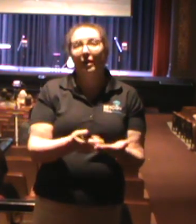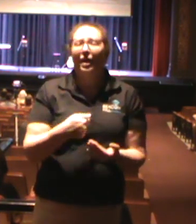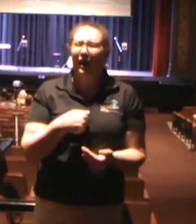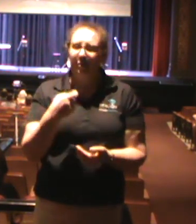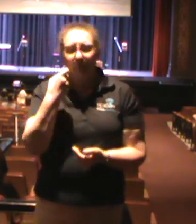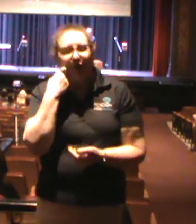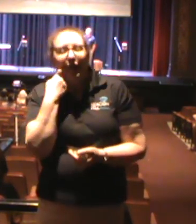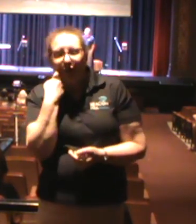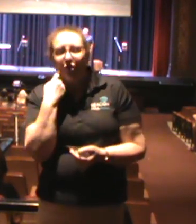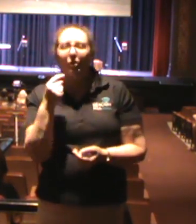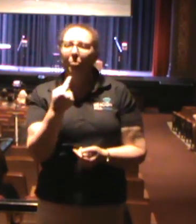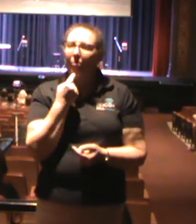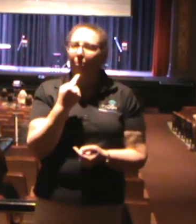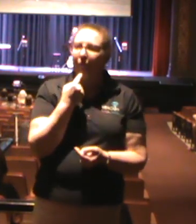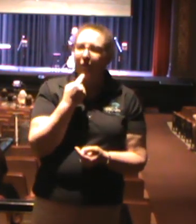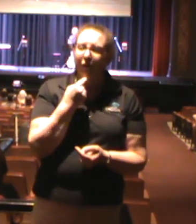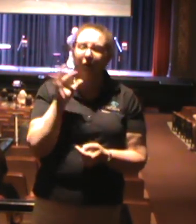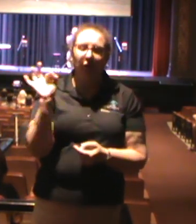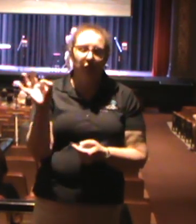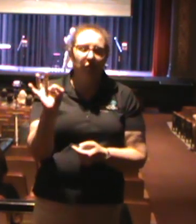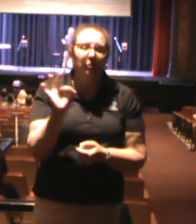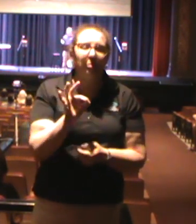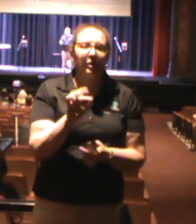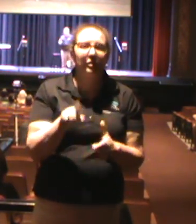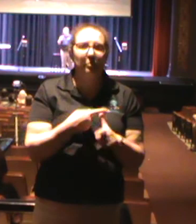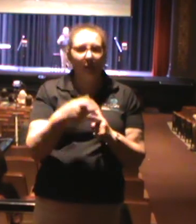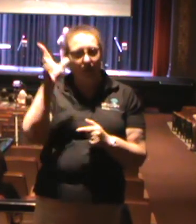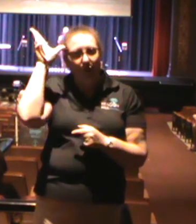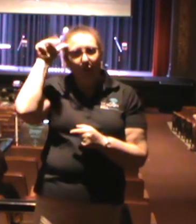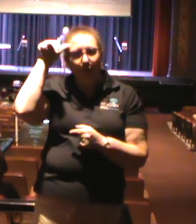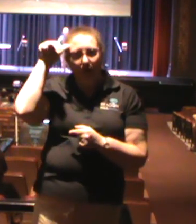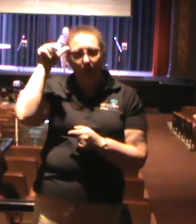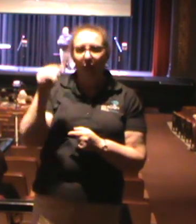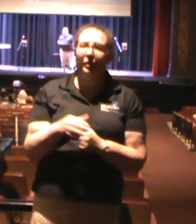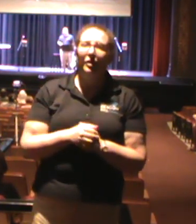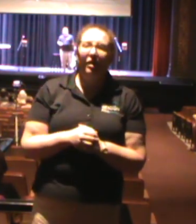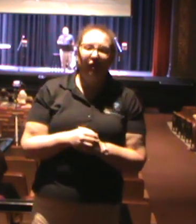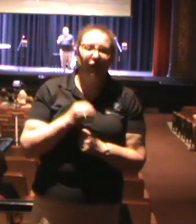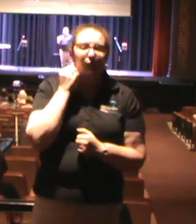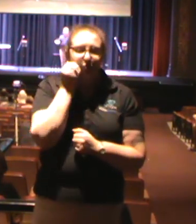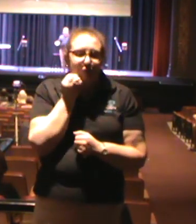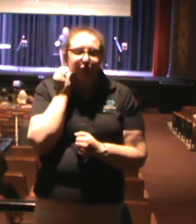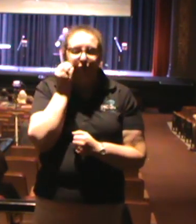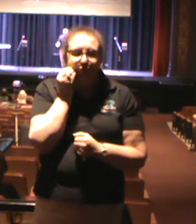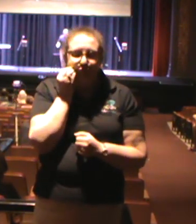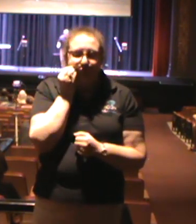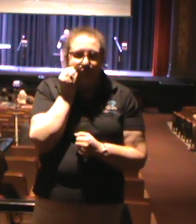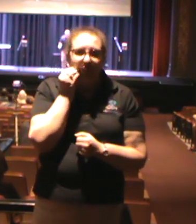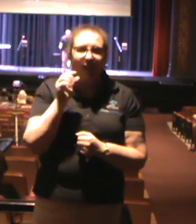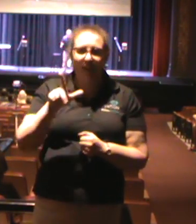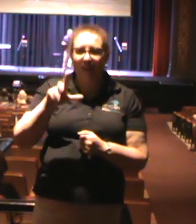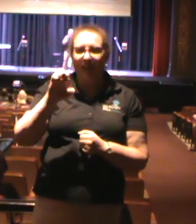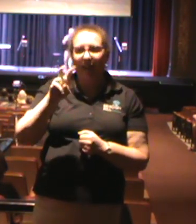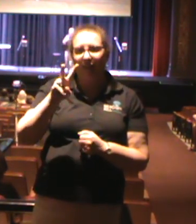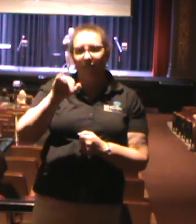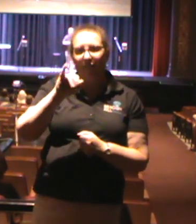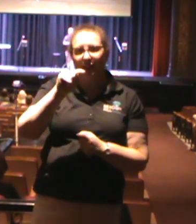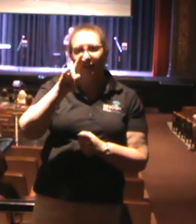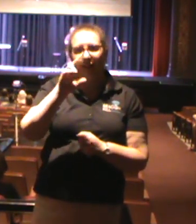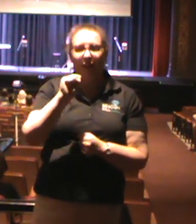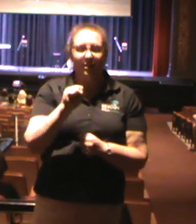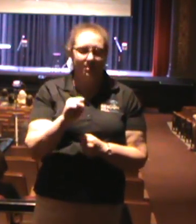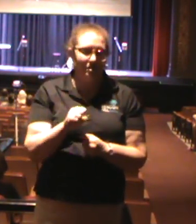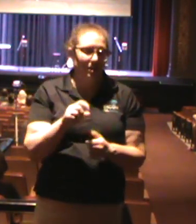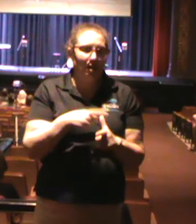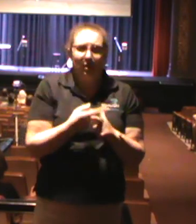preach on a rabbit to its own cud in Leviticus than preach Romans chapter 11. But here we are, church, all right? I read a